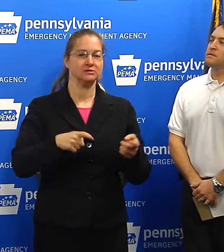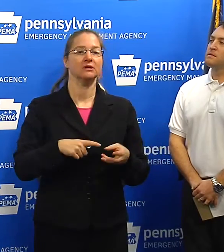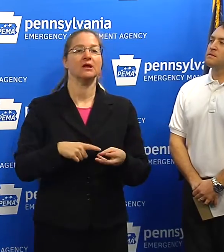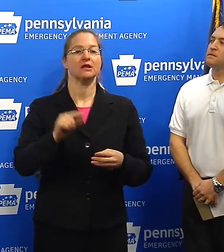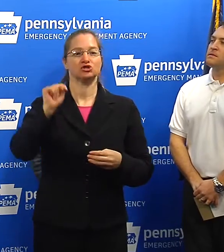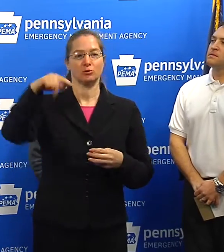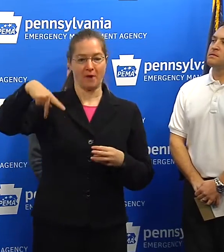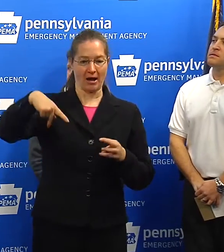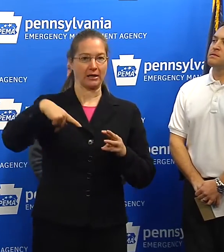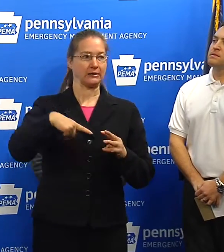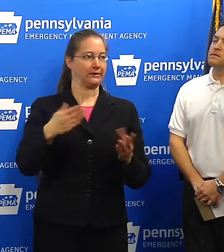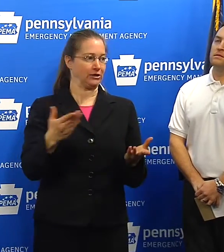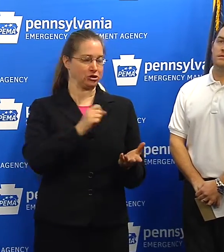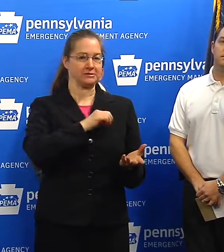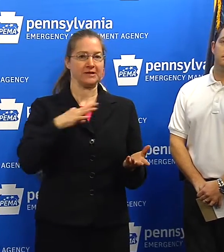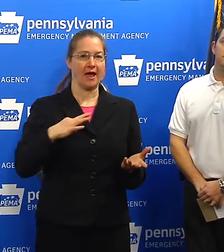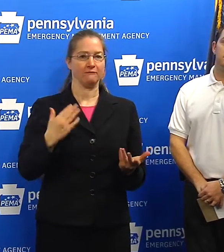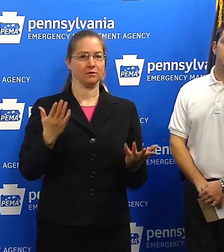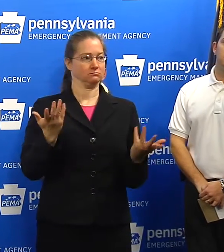And we will answer any questions.